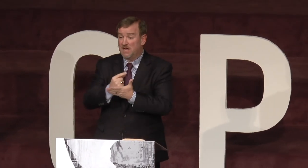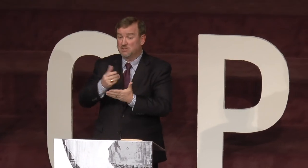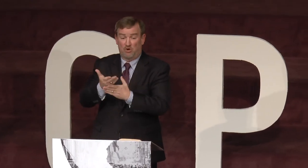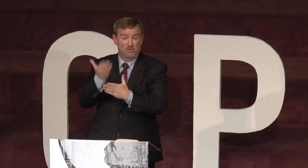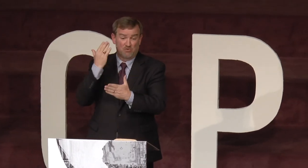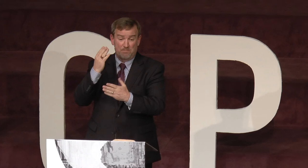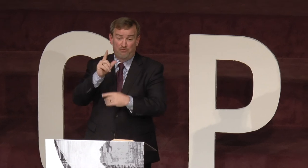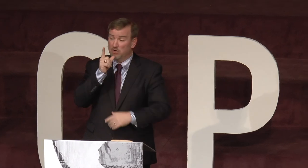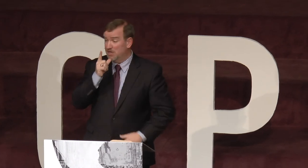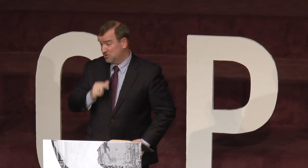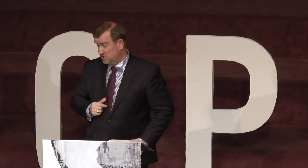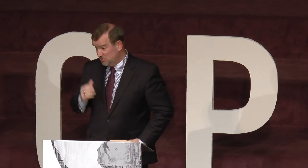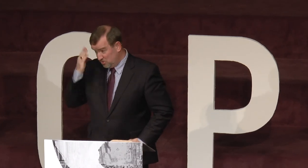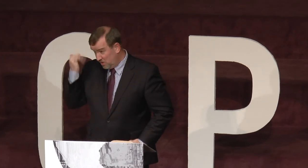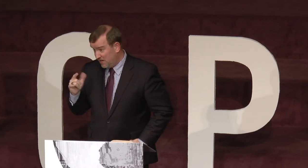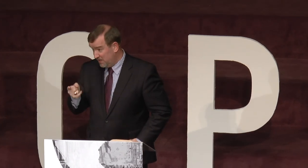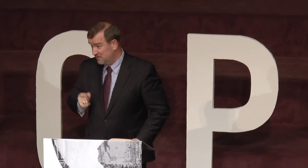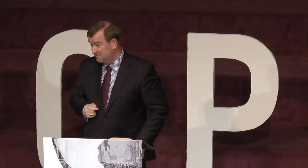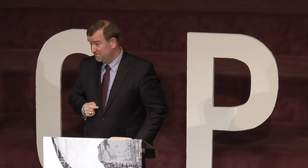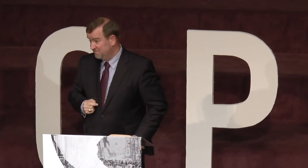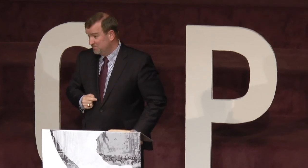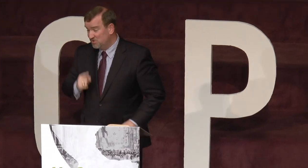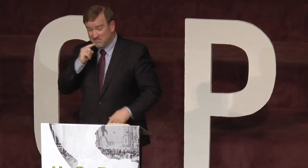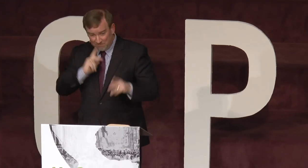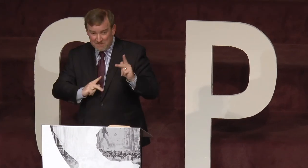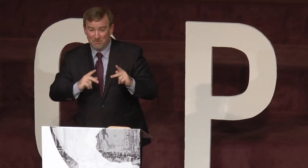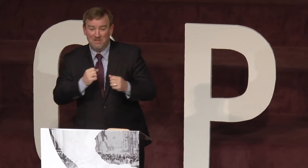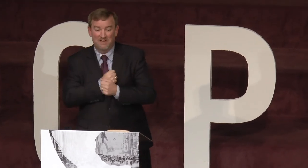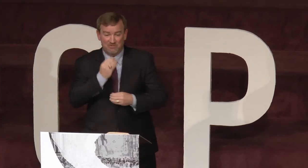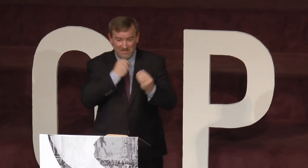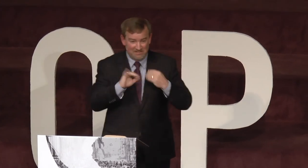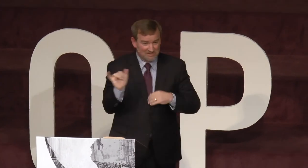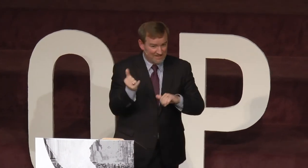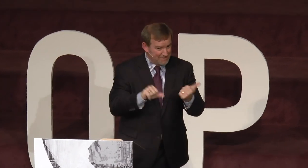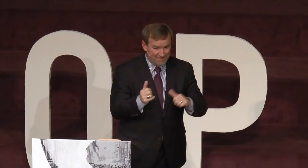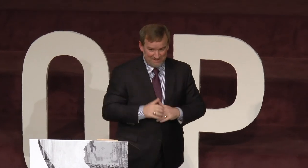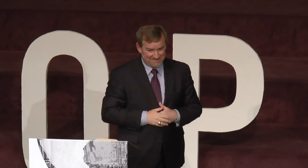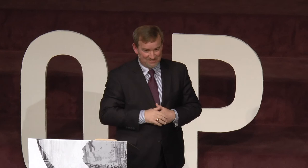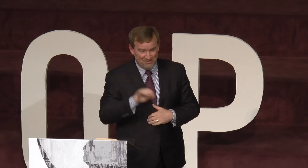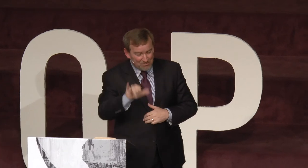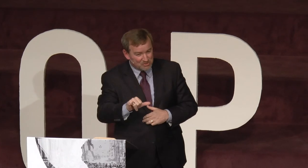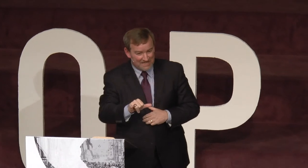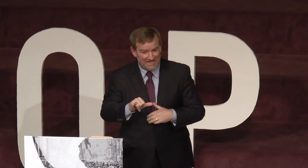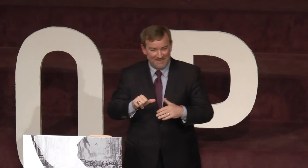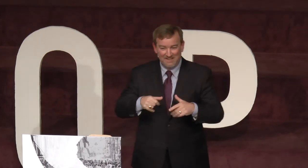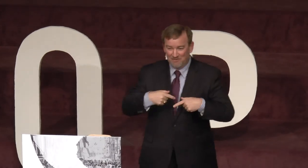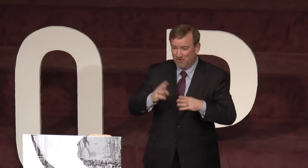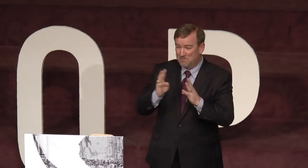gospel always right before lunch. You know why, right? Because deaf people love to eat just like Baptists. And so they will stay for a